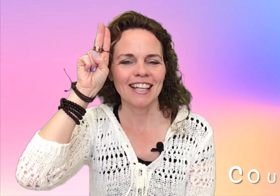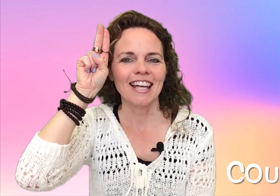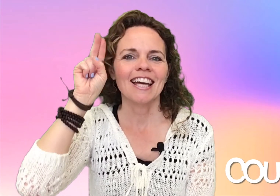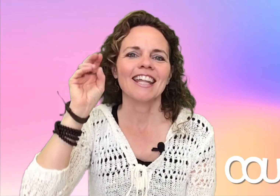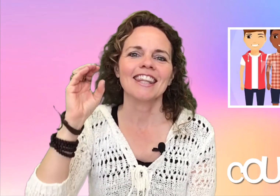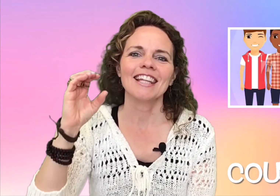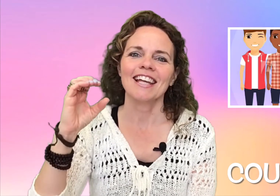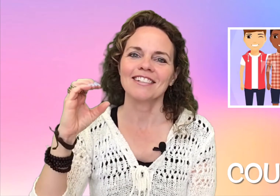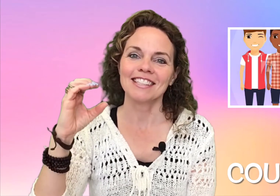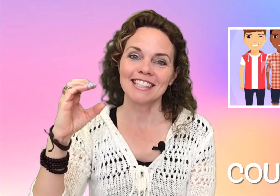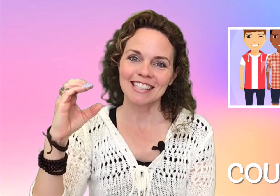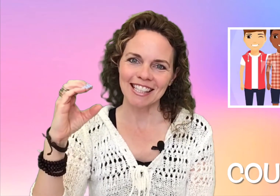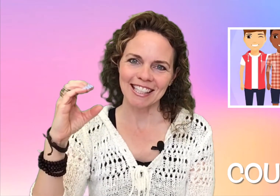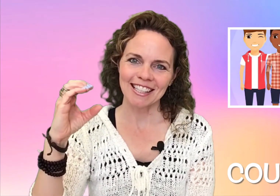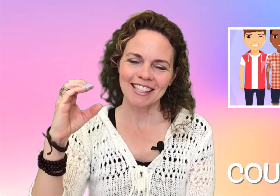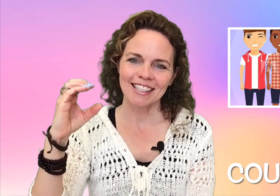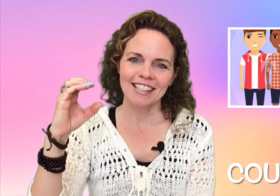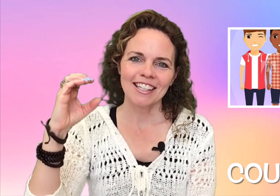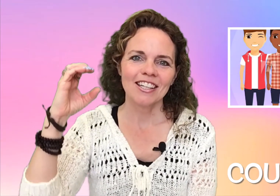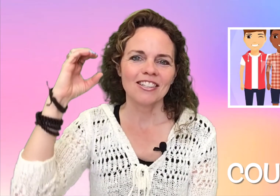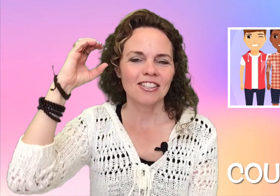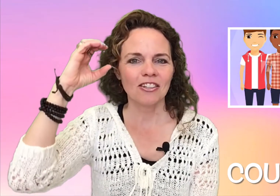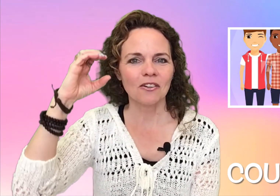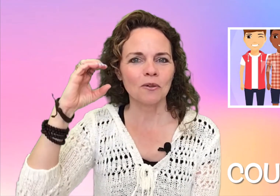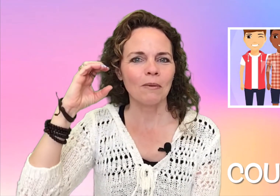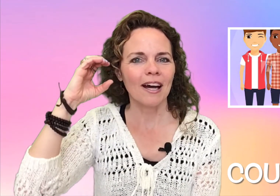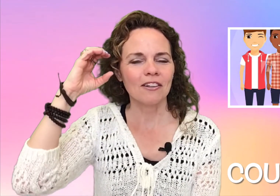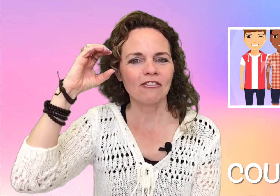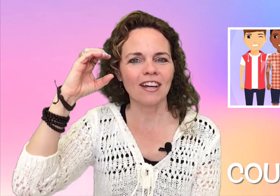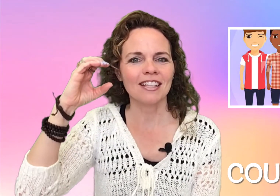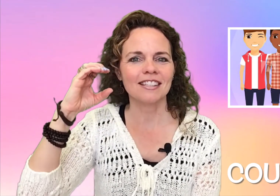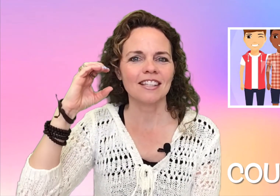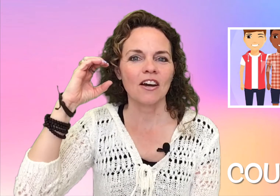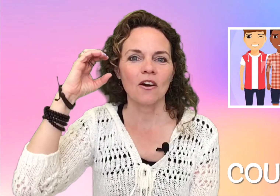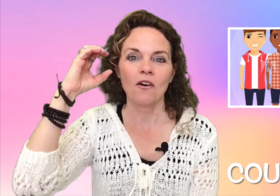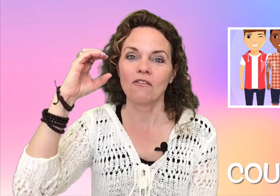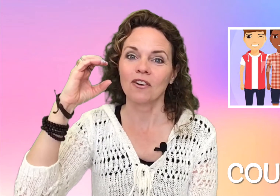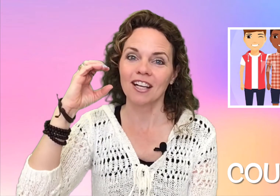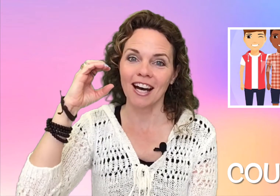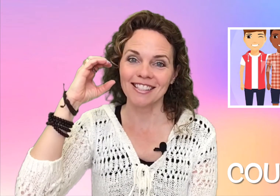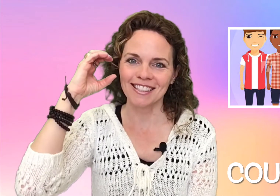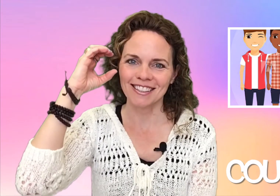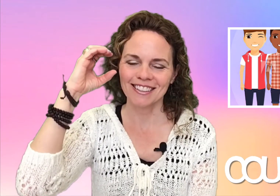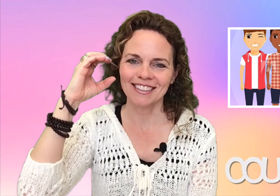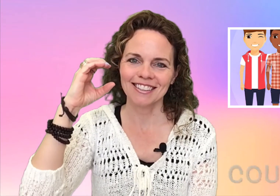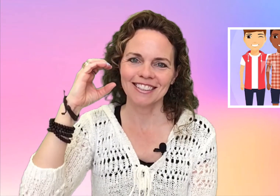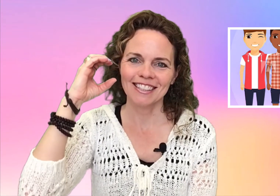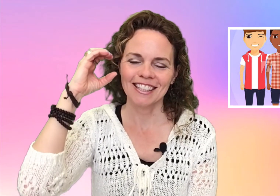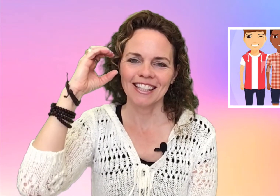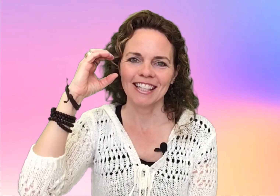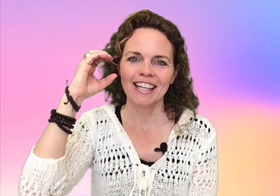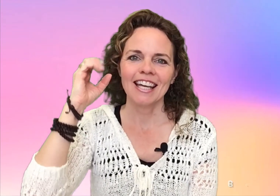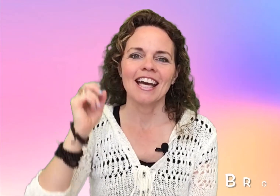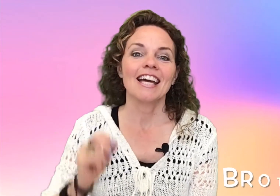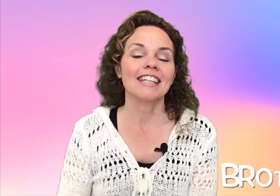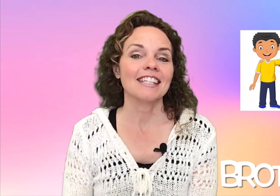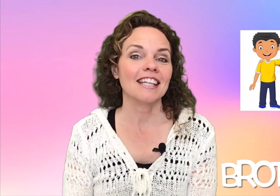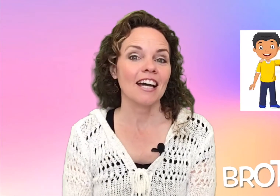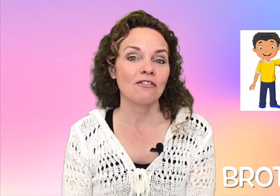The letter C circled by your face for cousin. The sign for